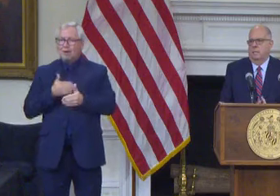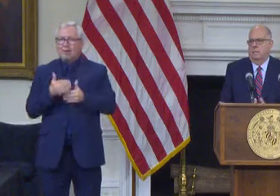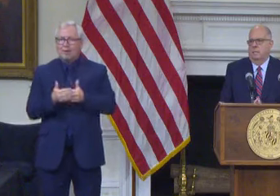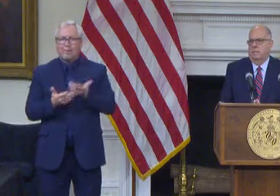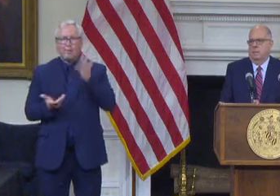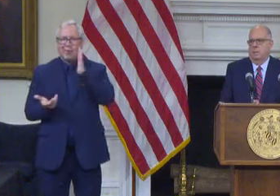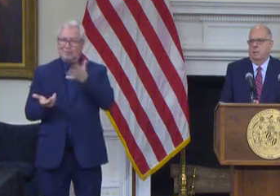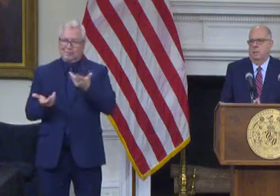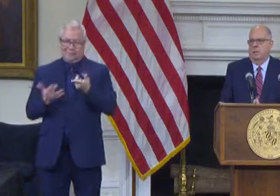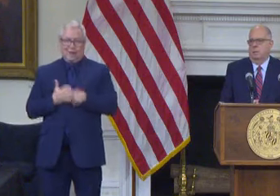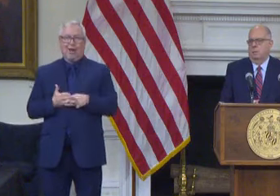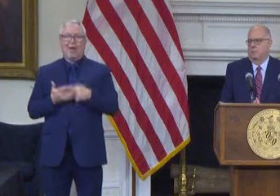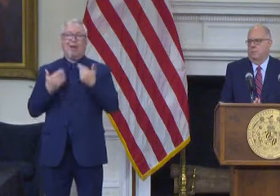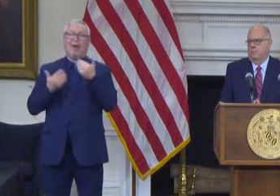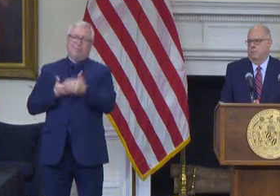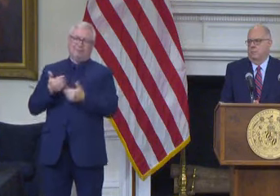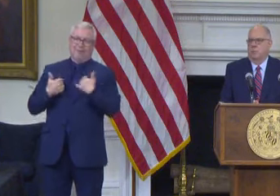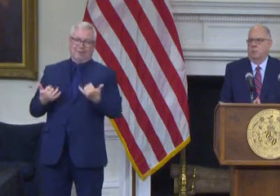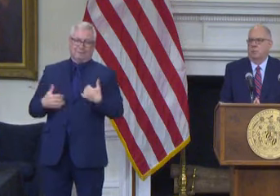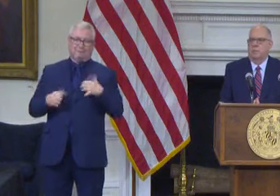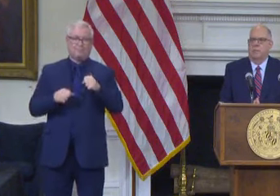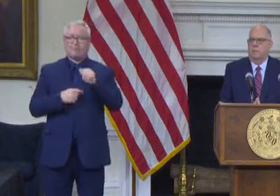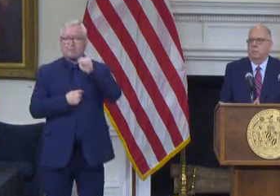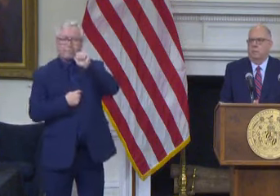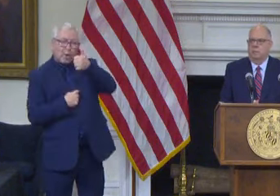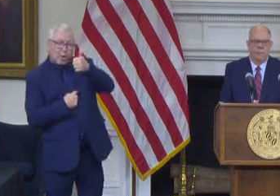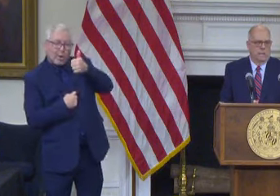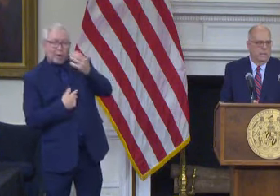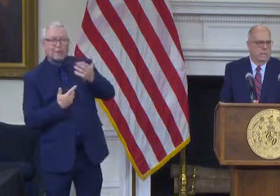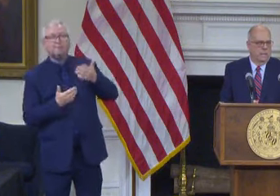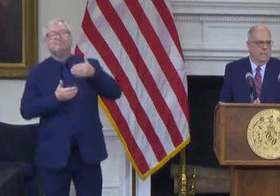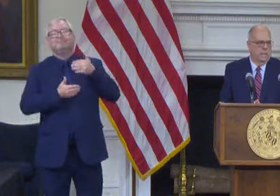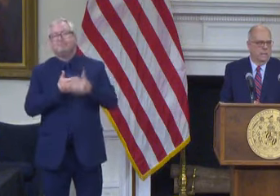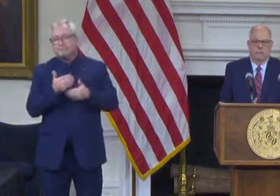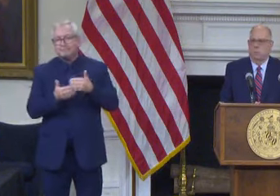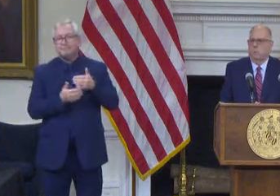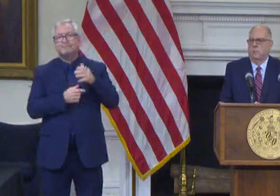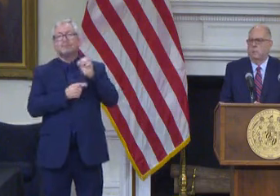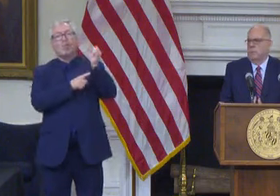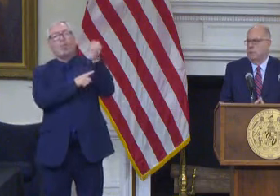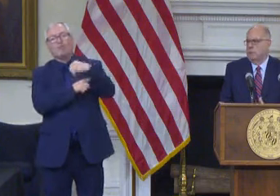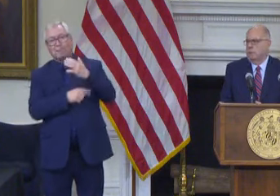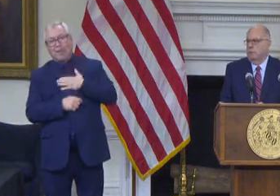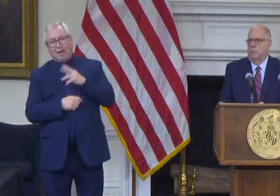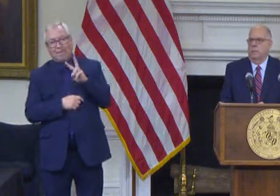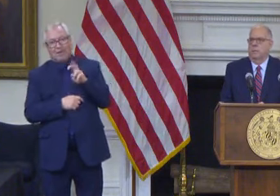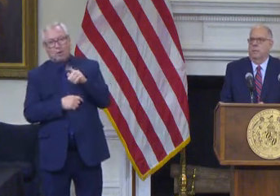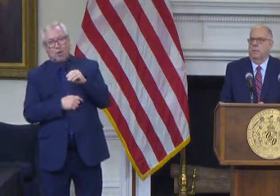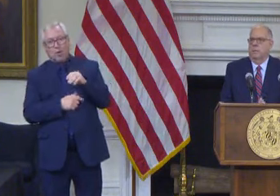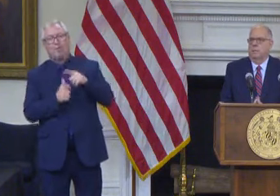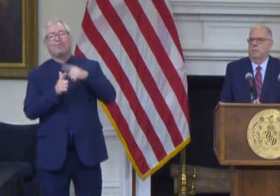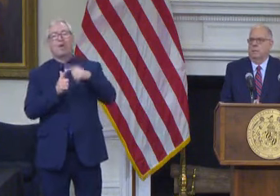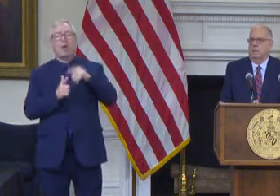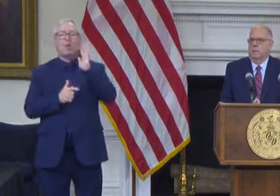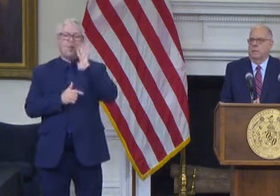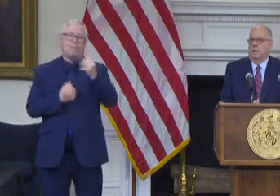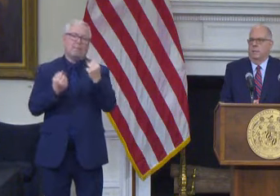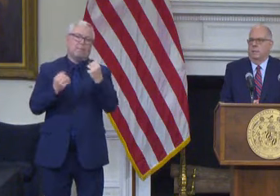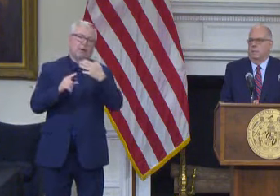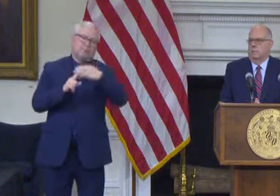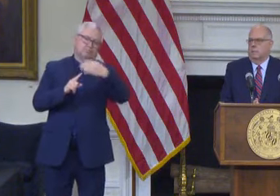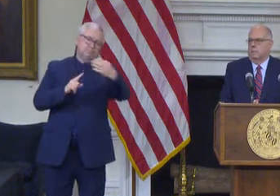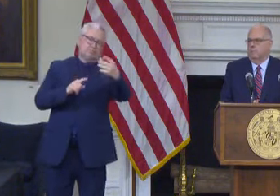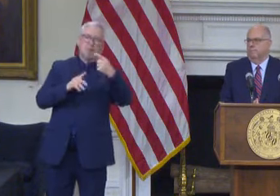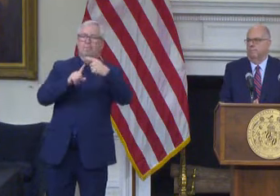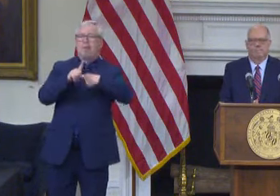take some action tomorrow to to overturn my veto and then it will be many months before we get to the bottom of exactly what's going to